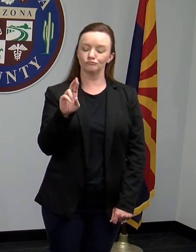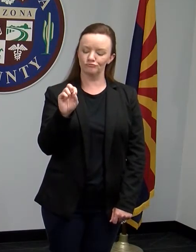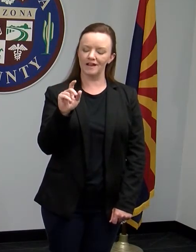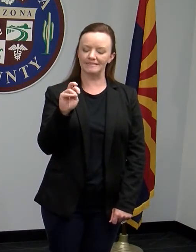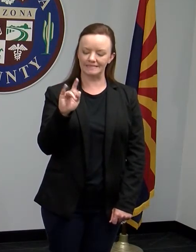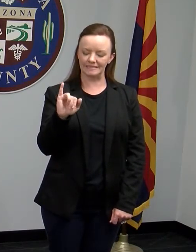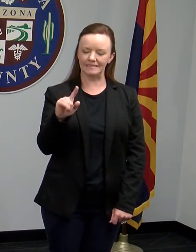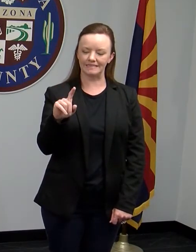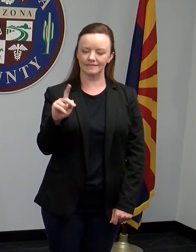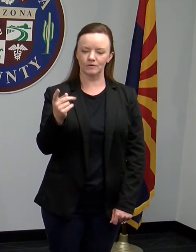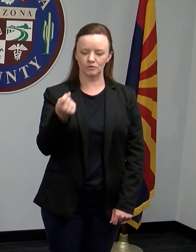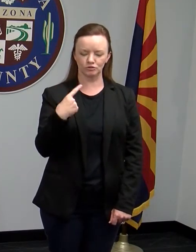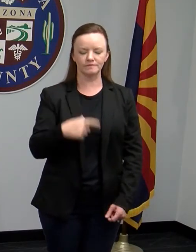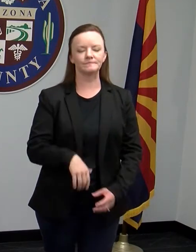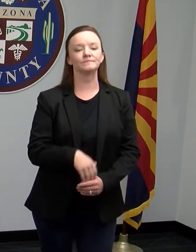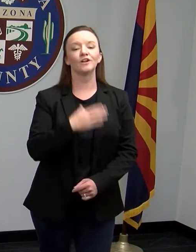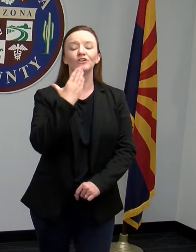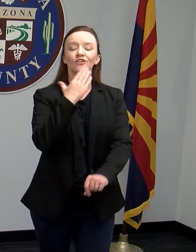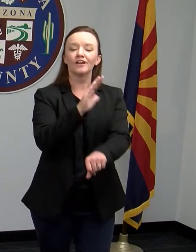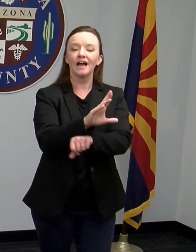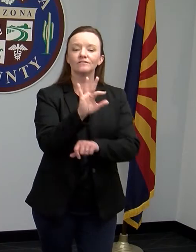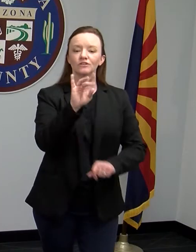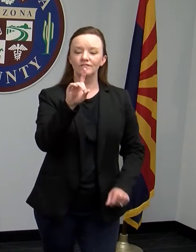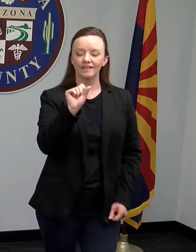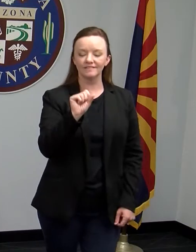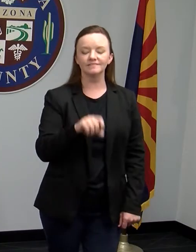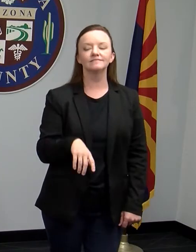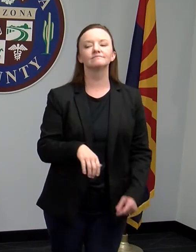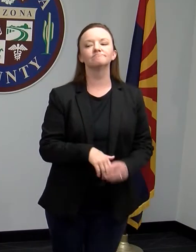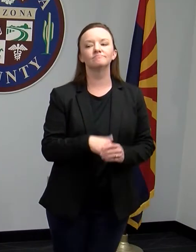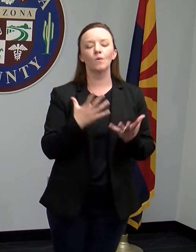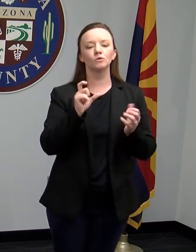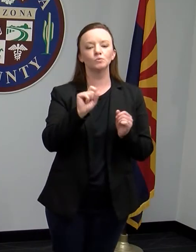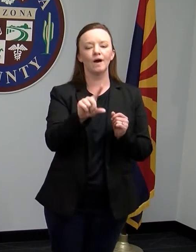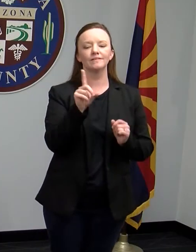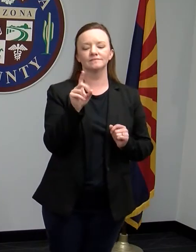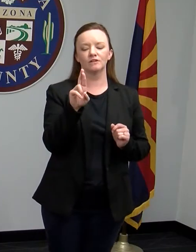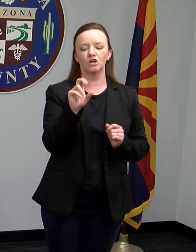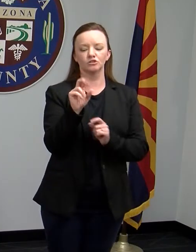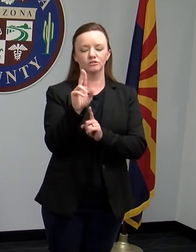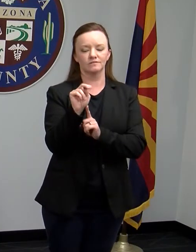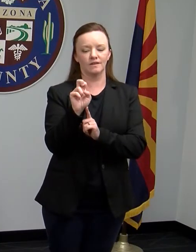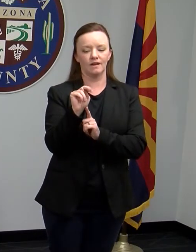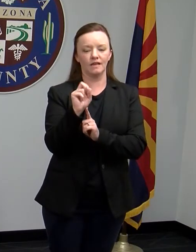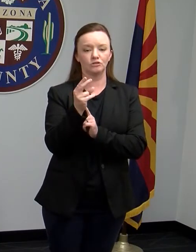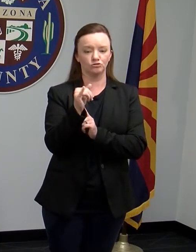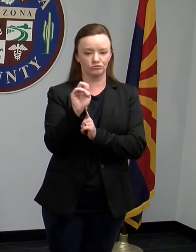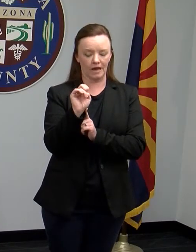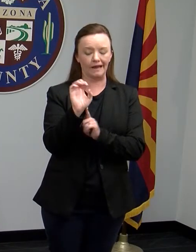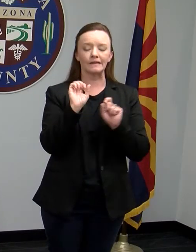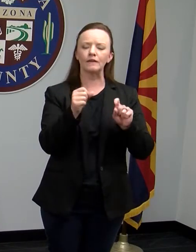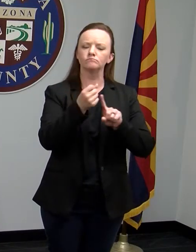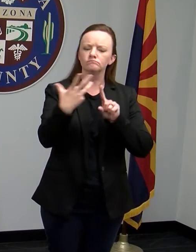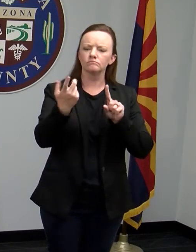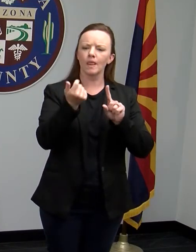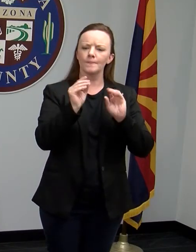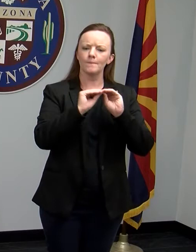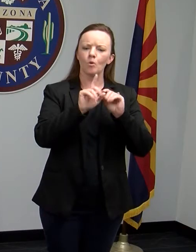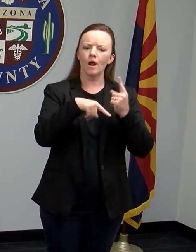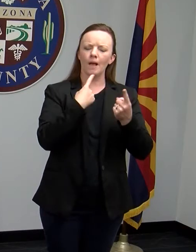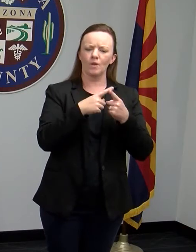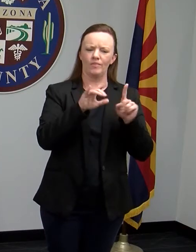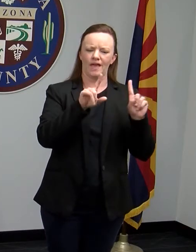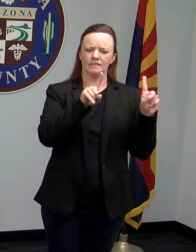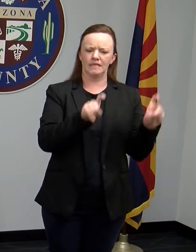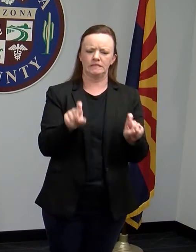Thanks very much. Good afternoon, Fields. You Graham. I'd like to ask Dr. Sundershine, can you talk a bit more about the testing blitz